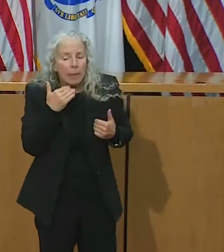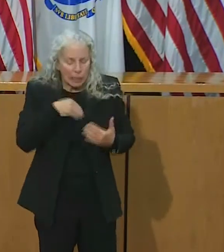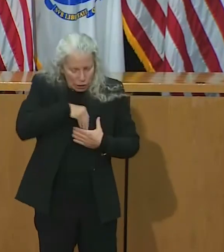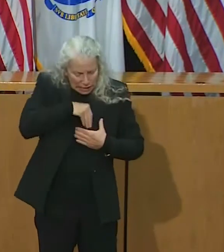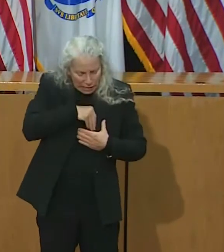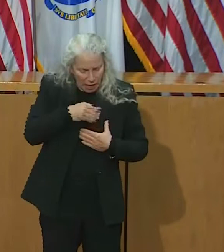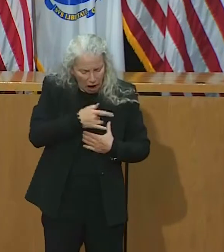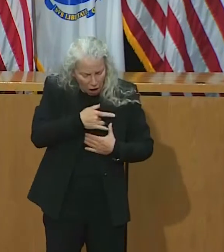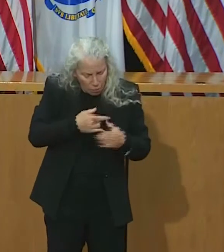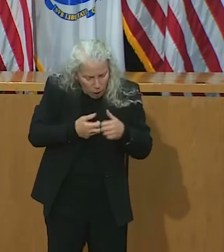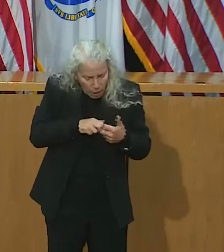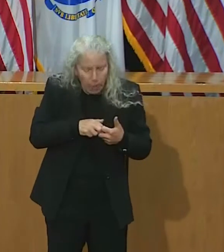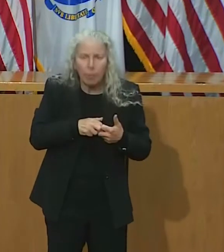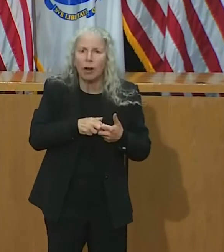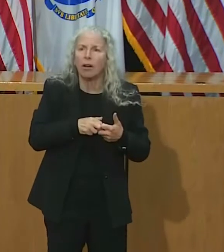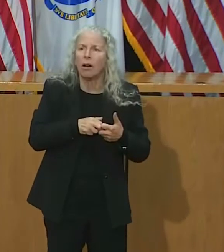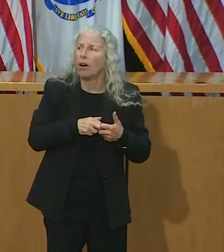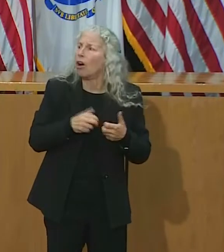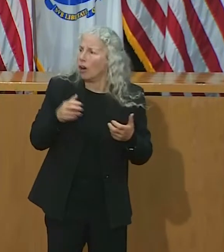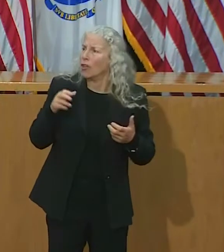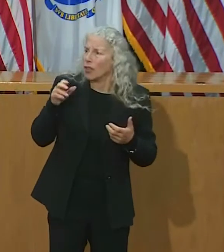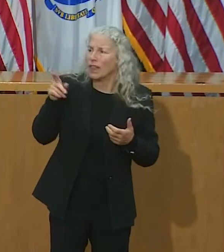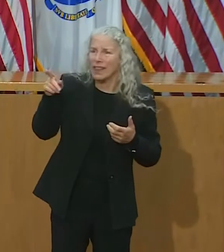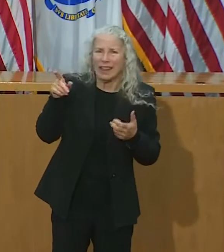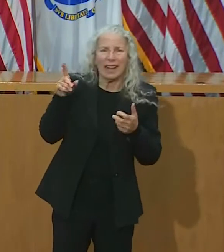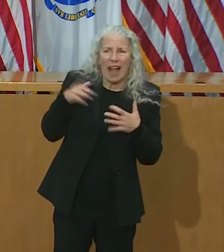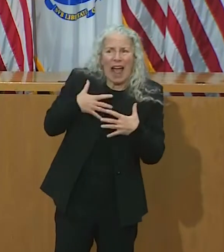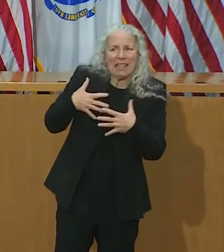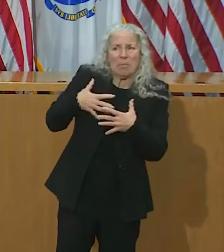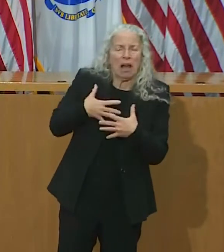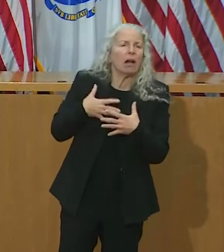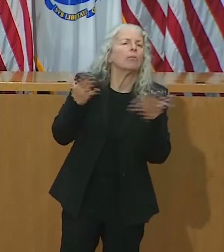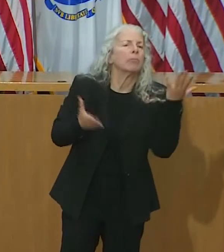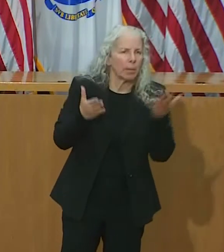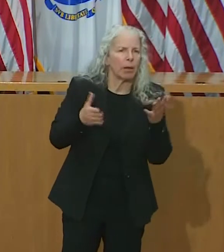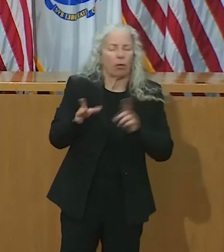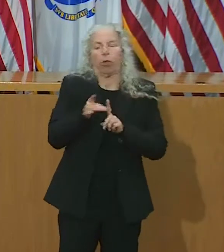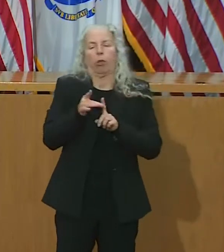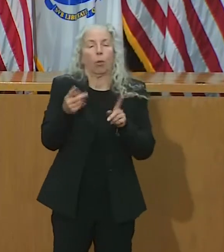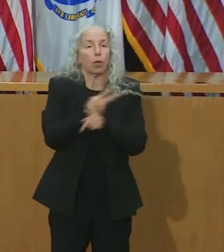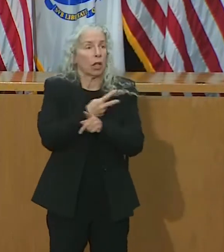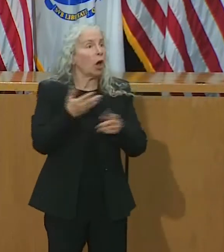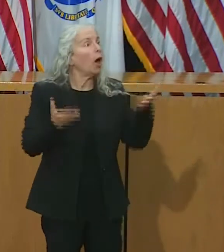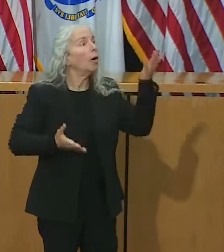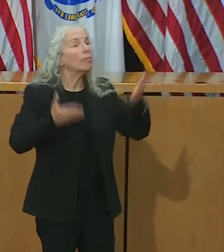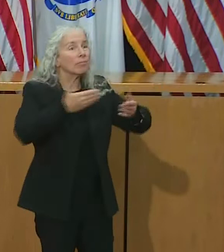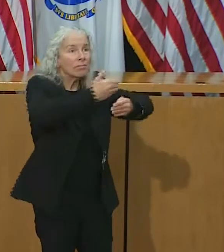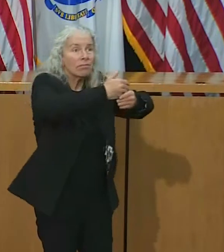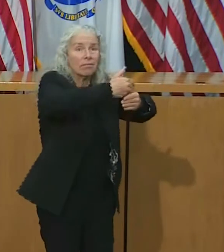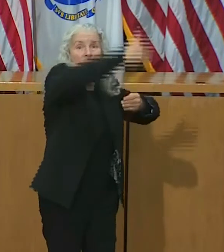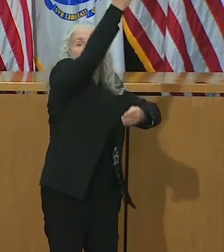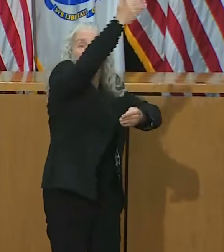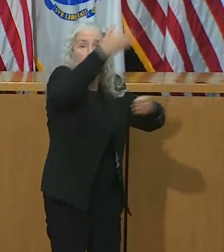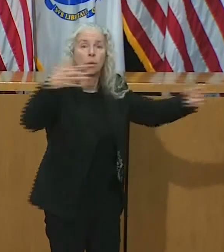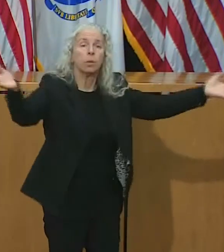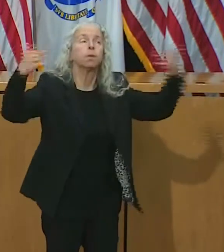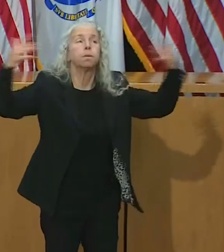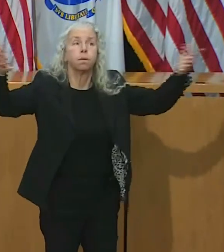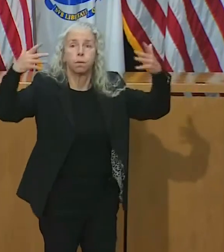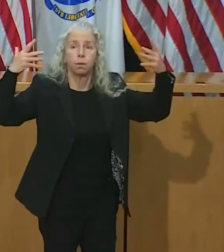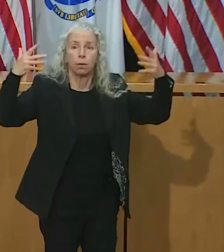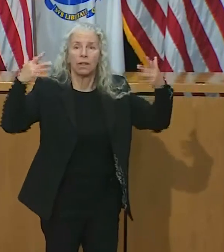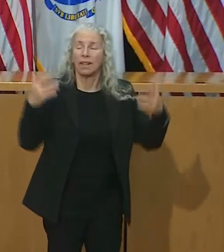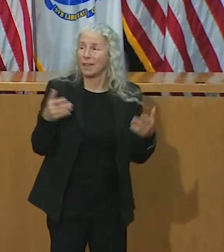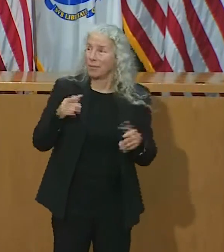and take extra precautions. If gathering endures, improve ventilation by opening windows and doors. Keep visits